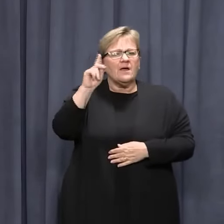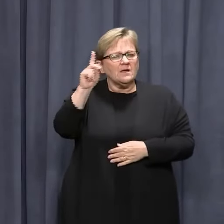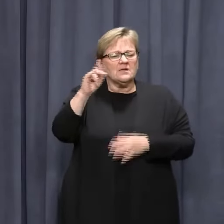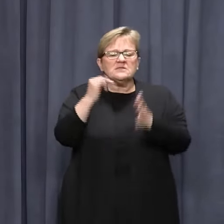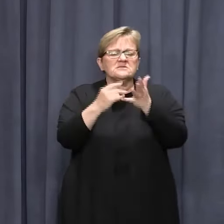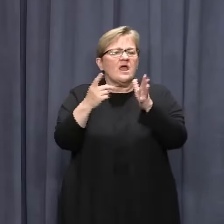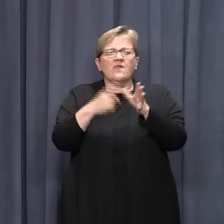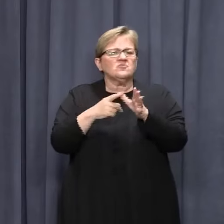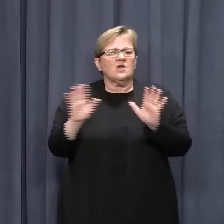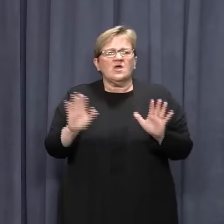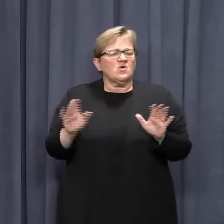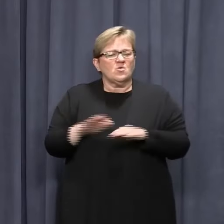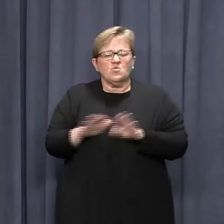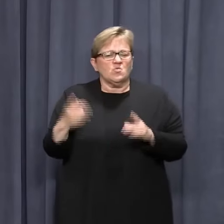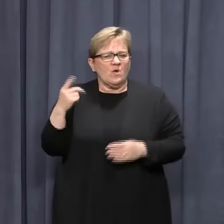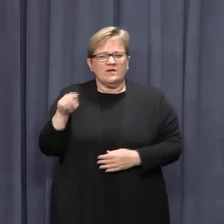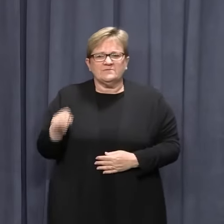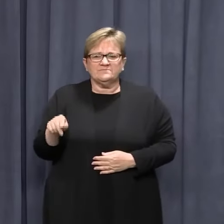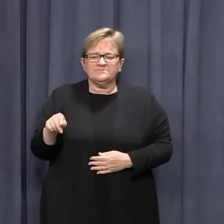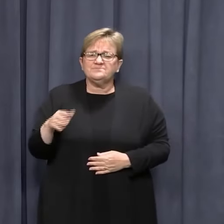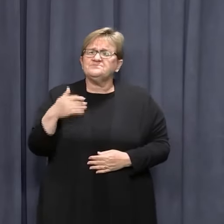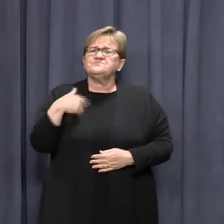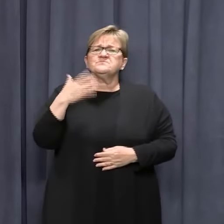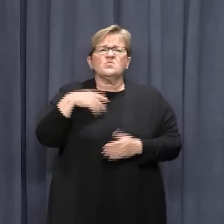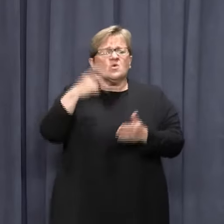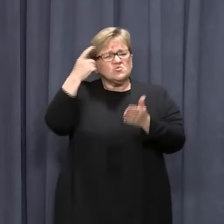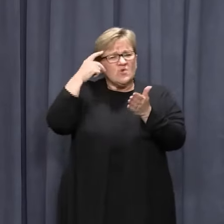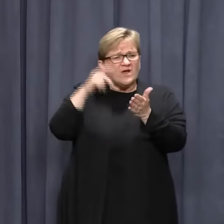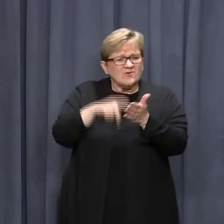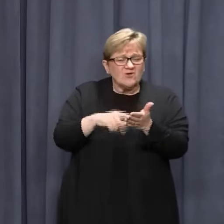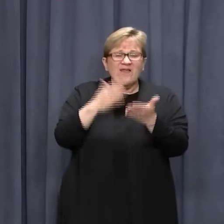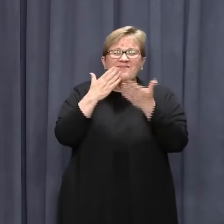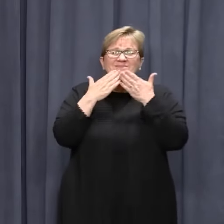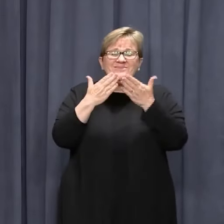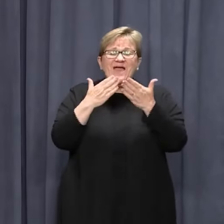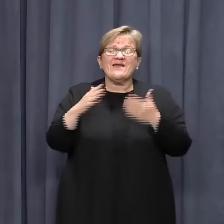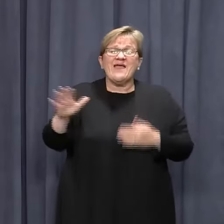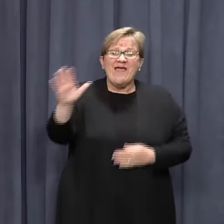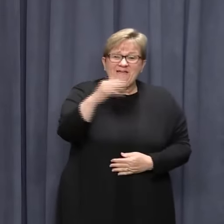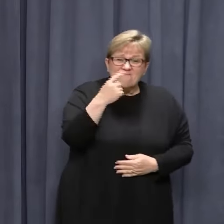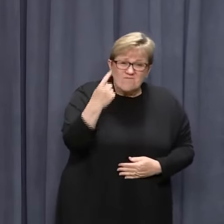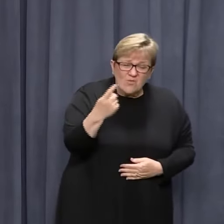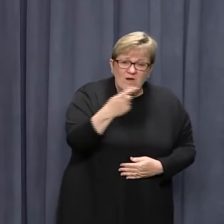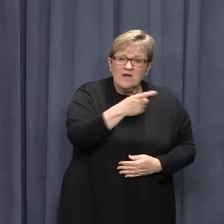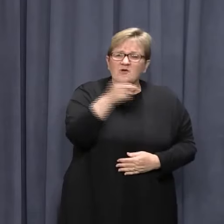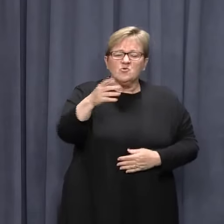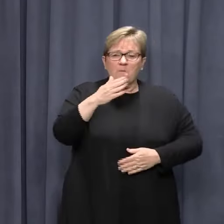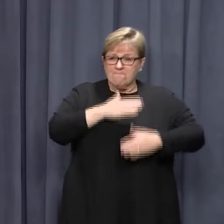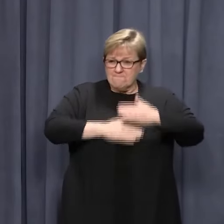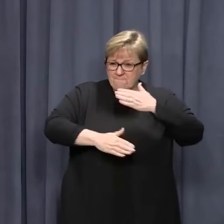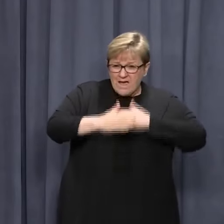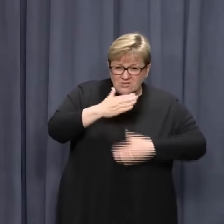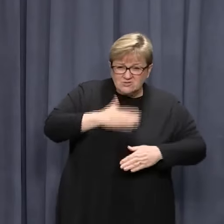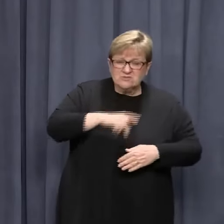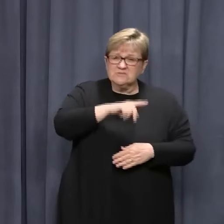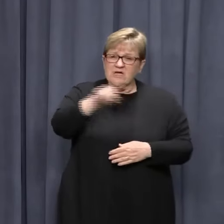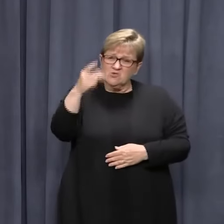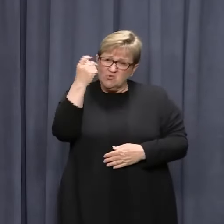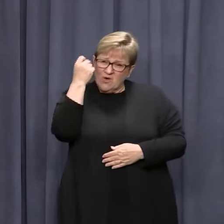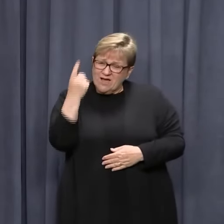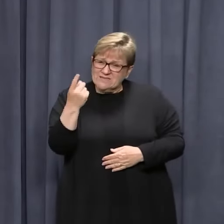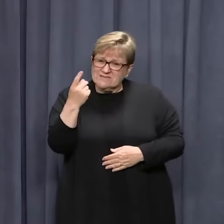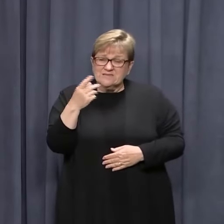South Australia. I want to acknowledge and thank everyone for their patience and understanding,